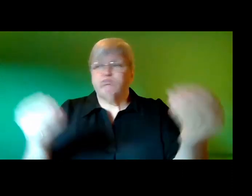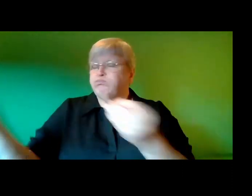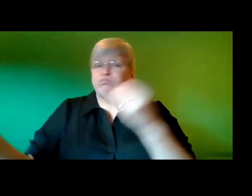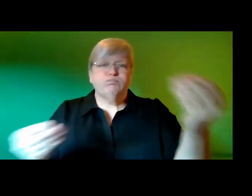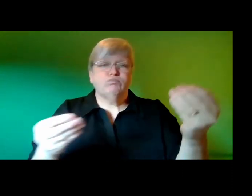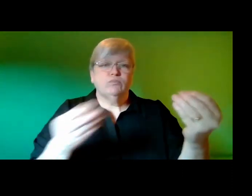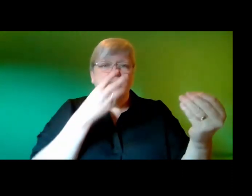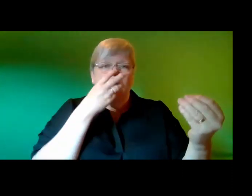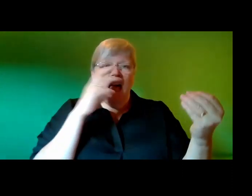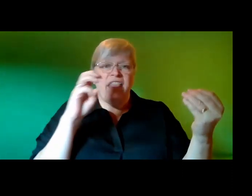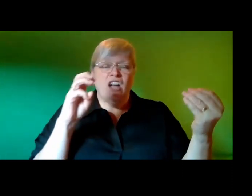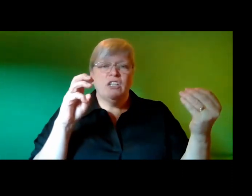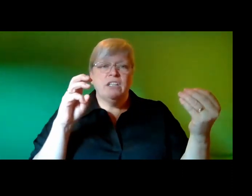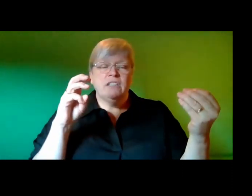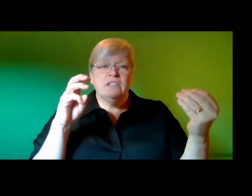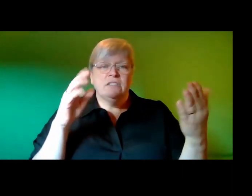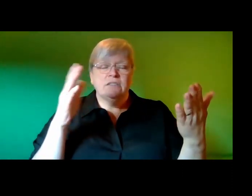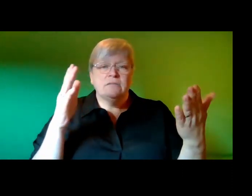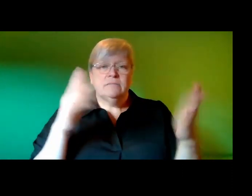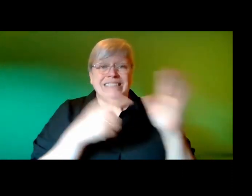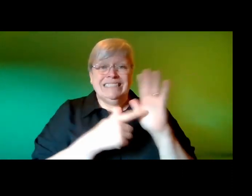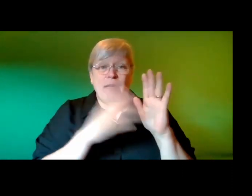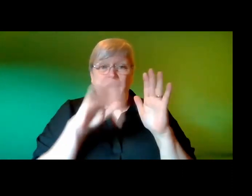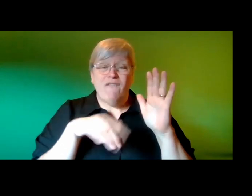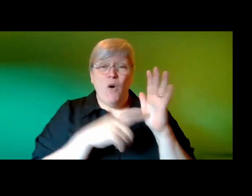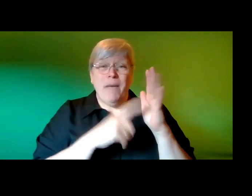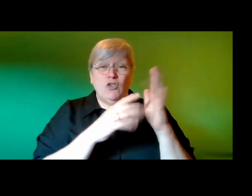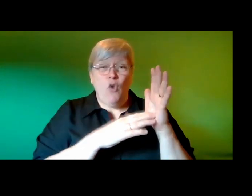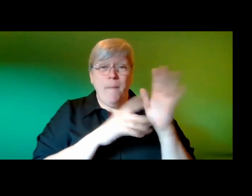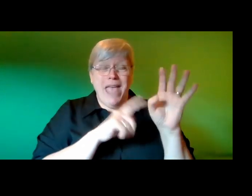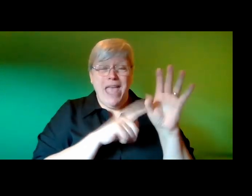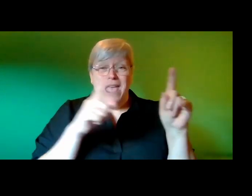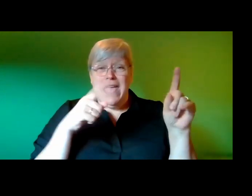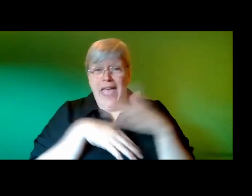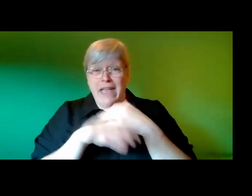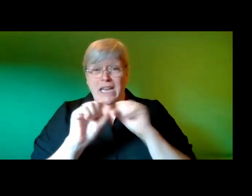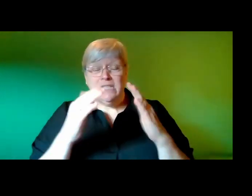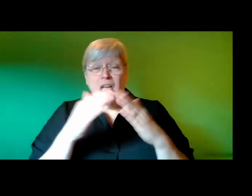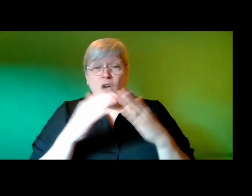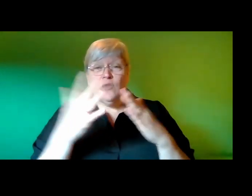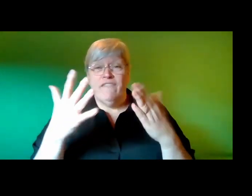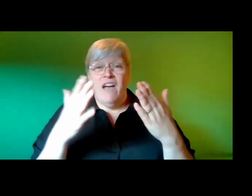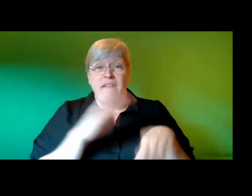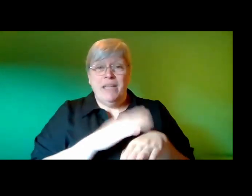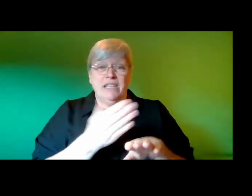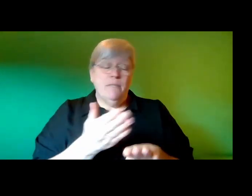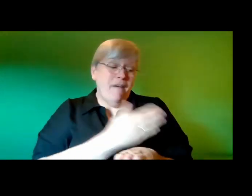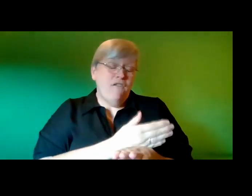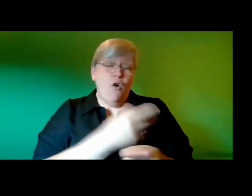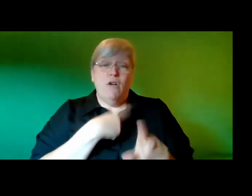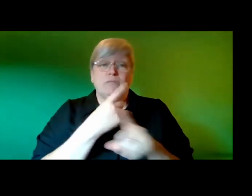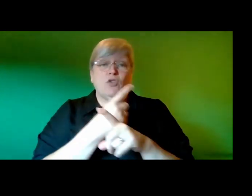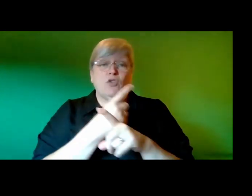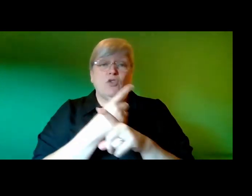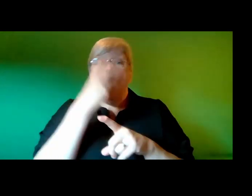of age i flinched at the statement from my uncle tommy we were in his house five minutes earlier a passing comment about an old friend of